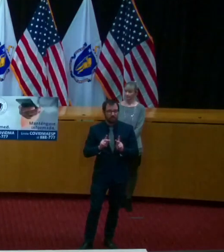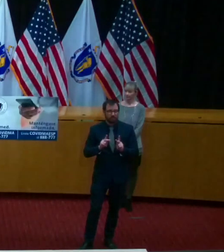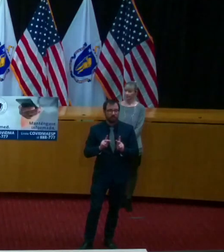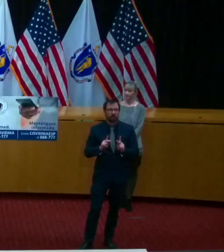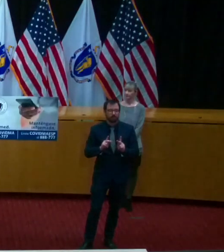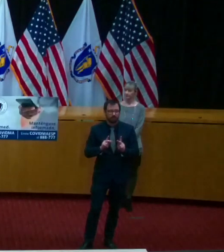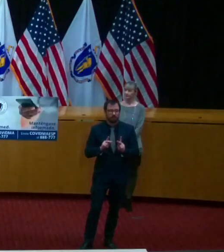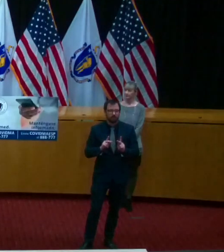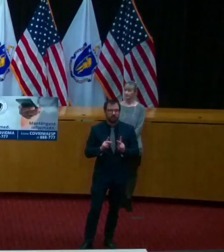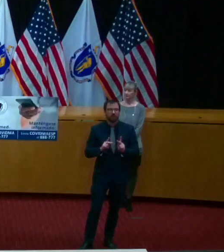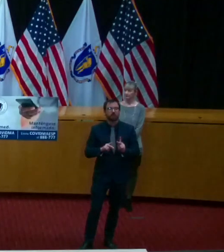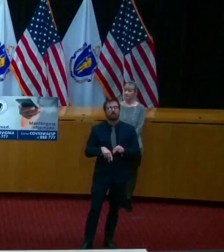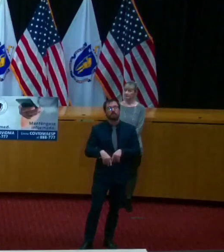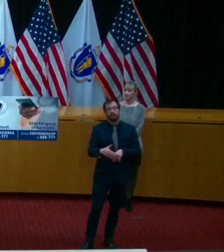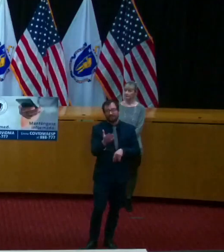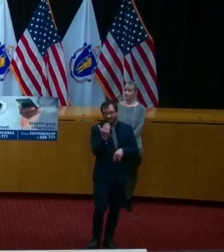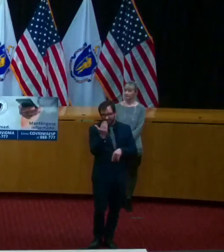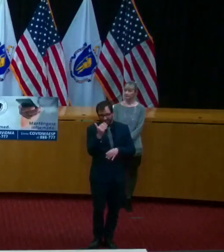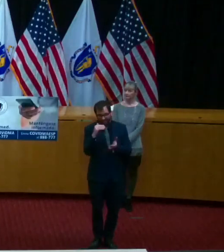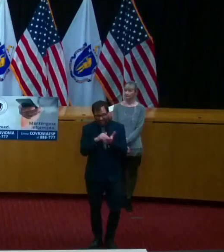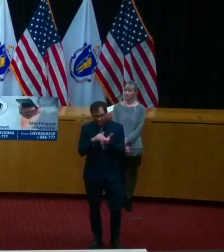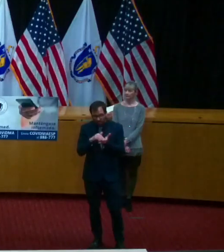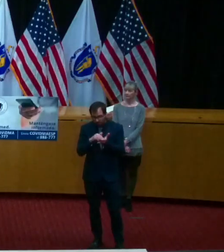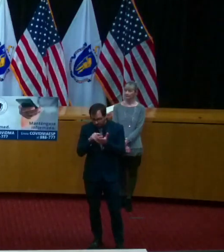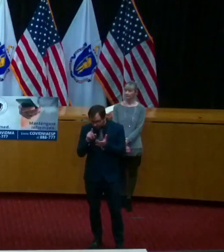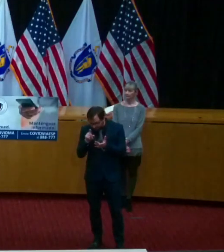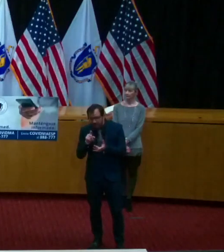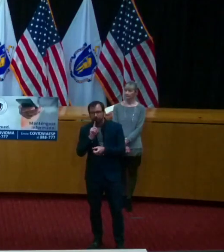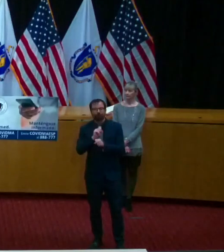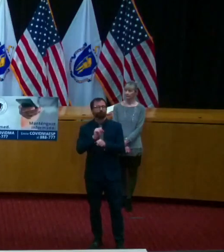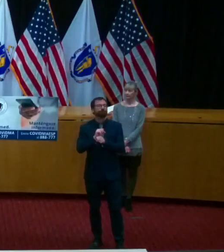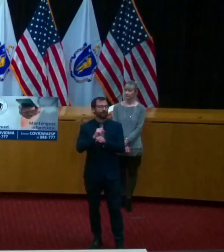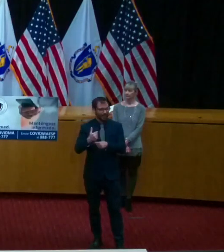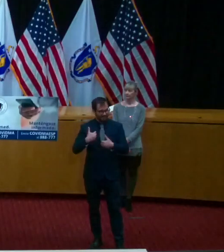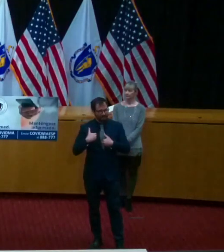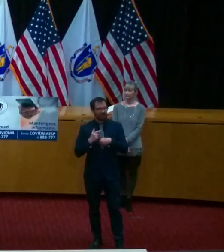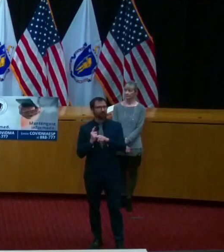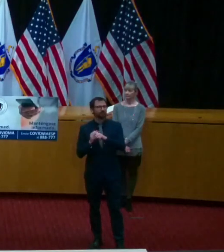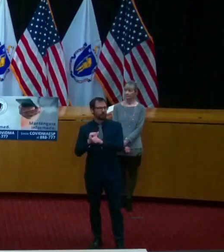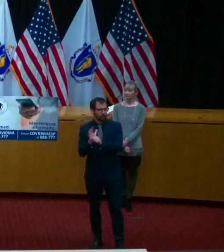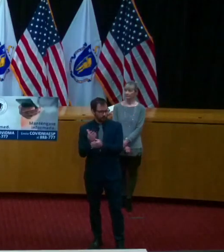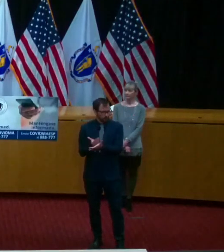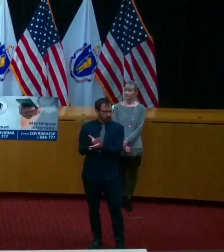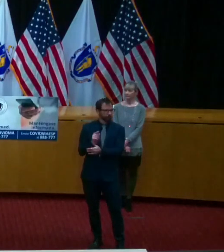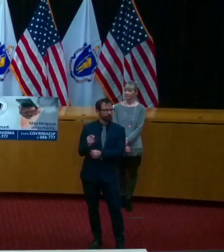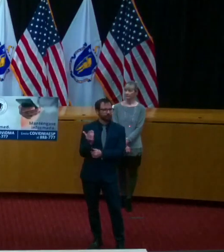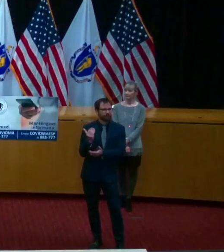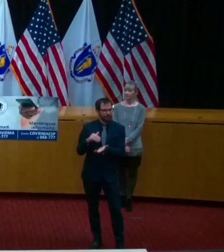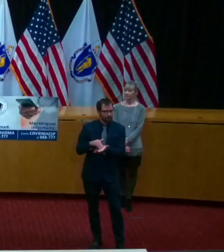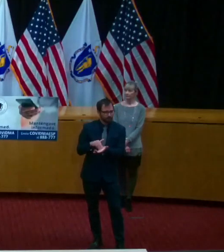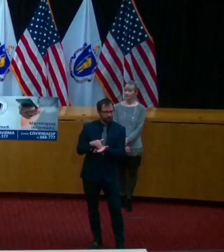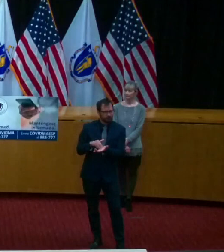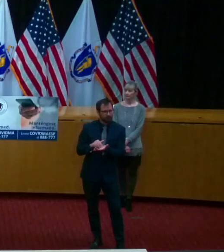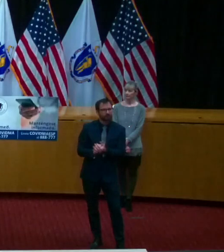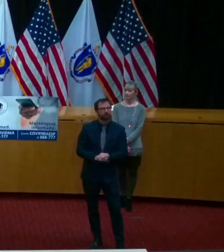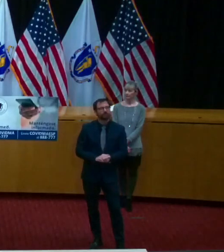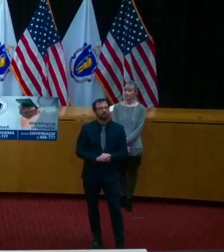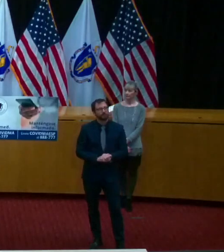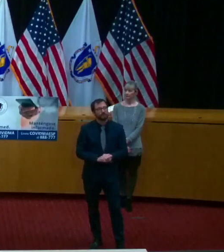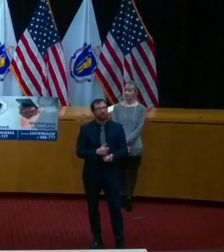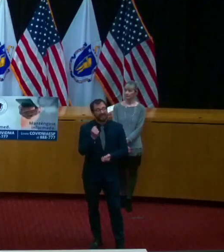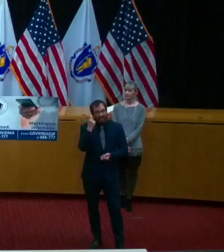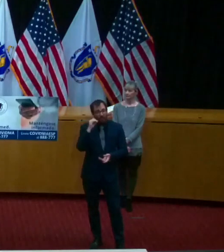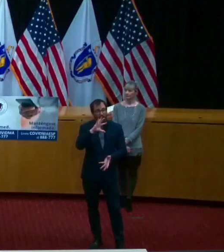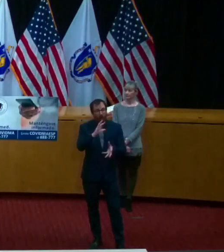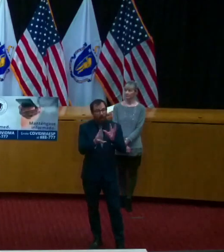last few days we have seen fewer positive cases day to day but it's too soon to draw a conclusion from that data first a